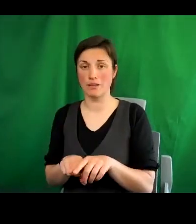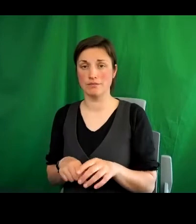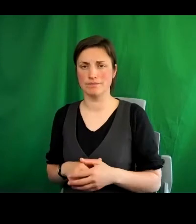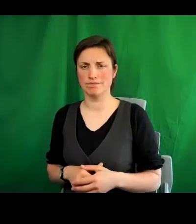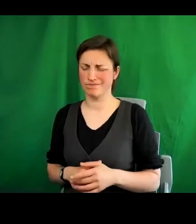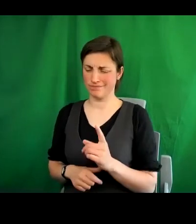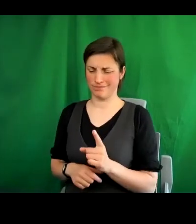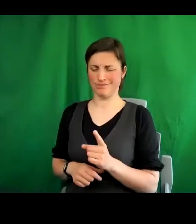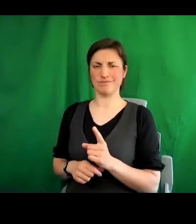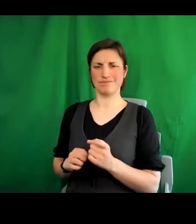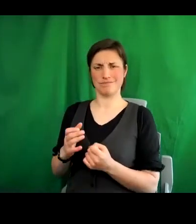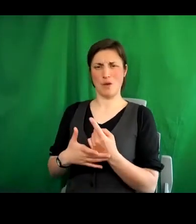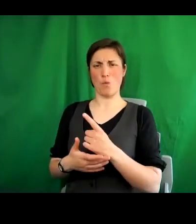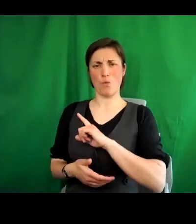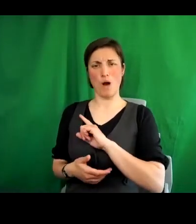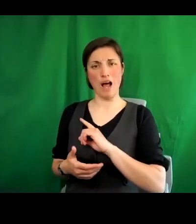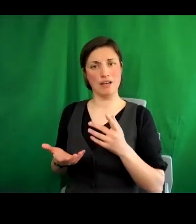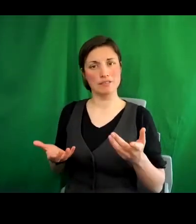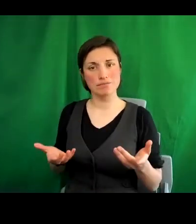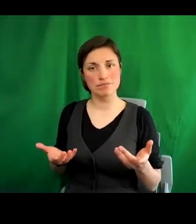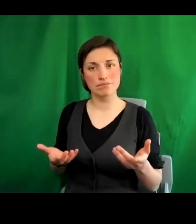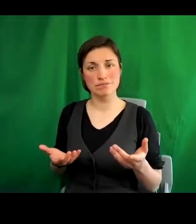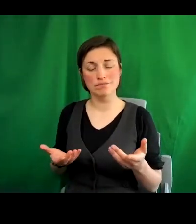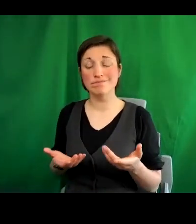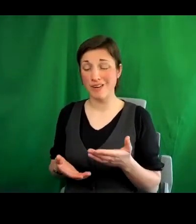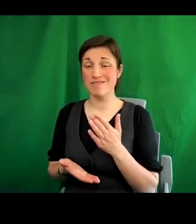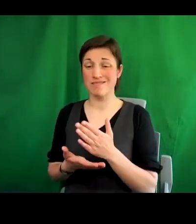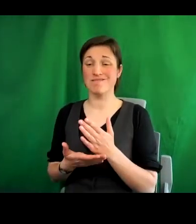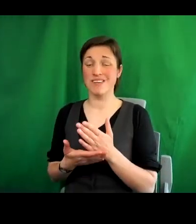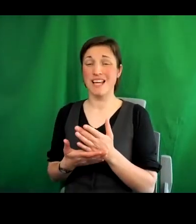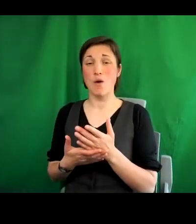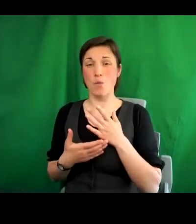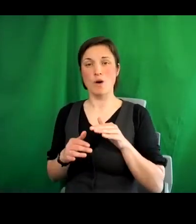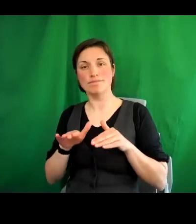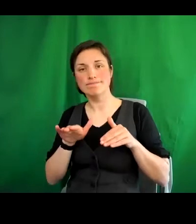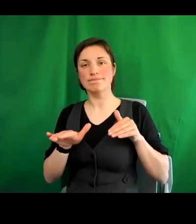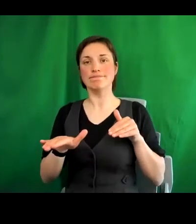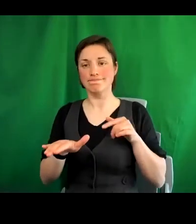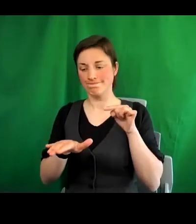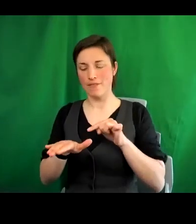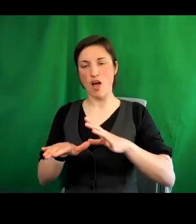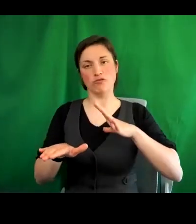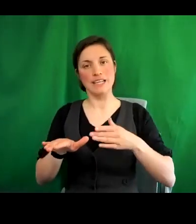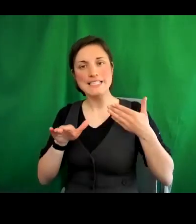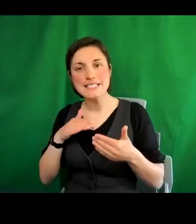It was, as I said earlier, it was about very much getting on the front foot in Scotland over a